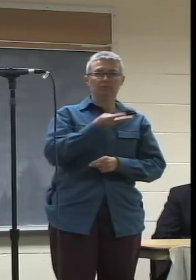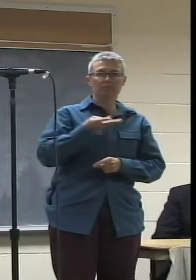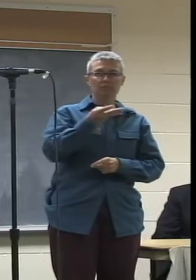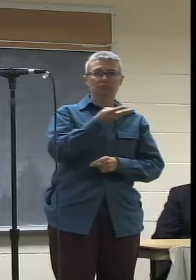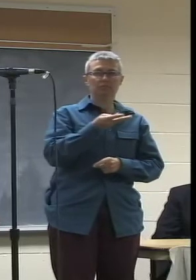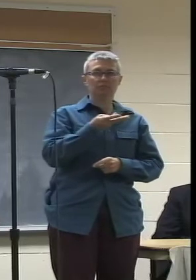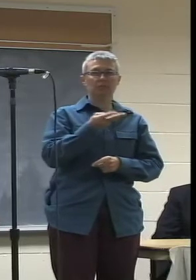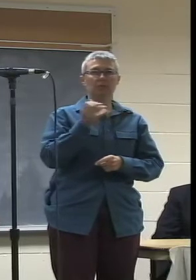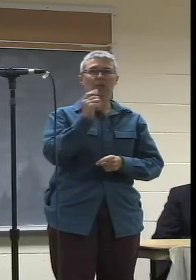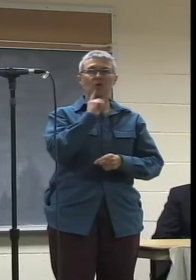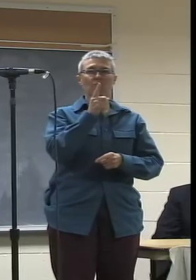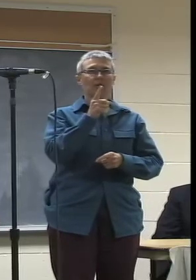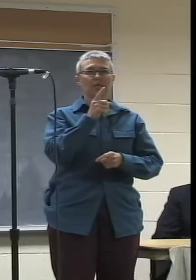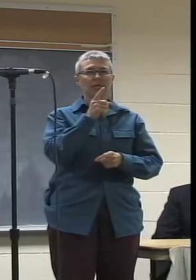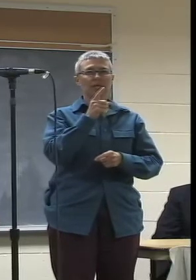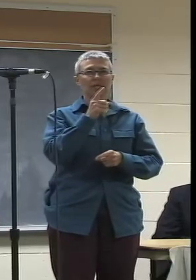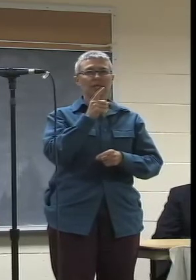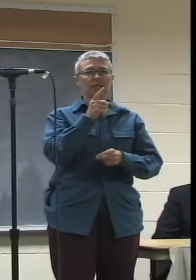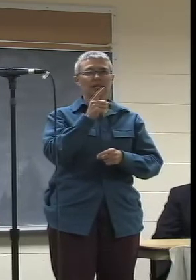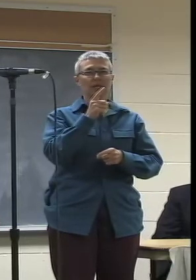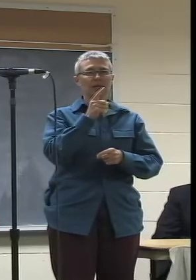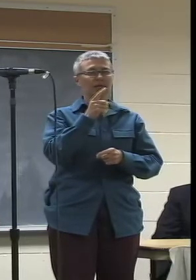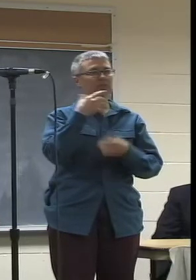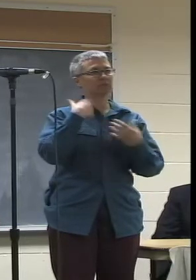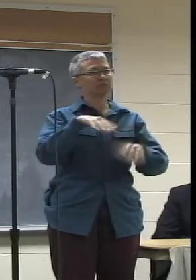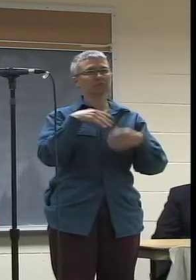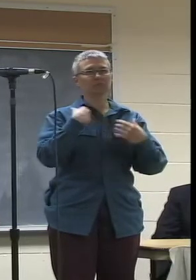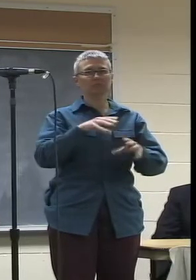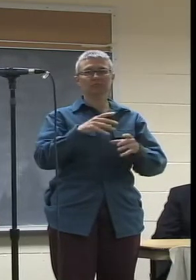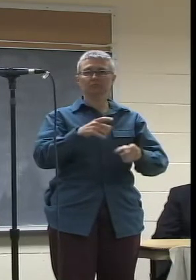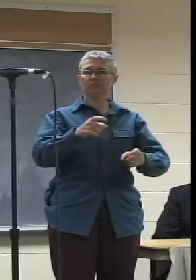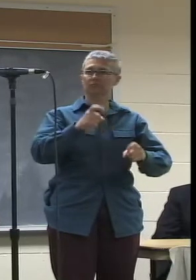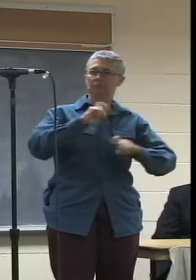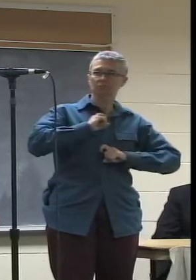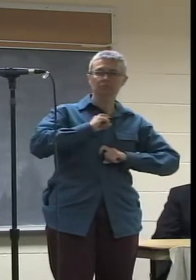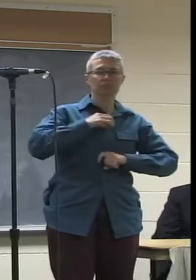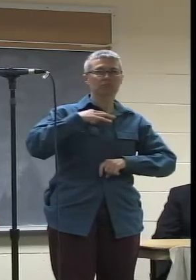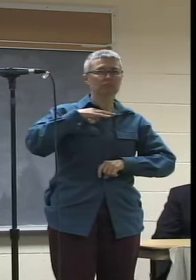as I said, they really have been invaluable with their service.